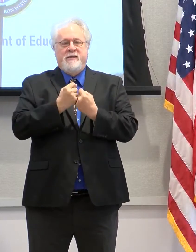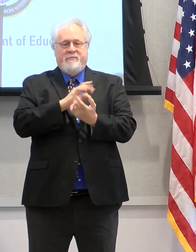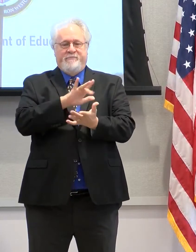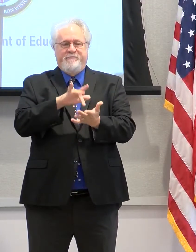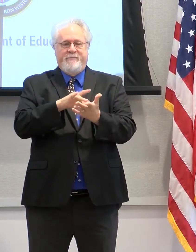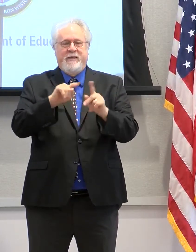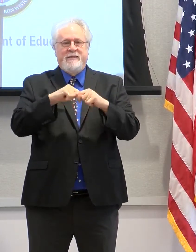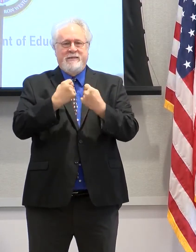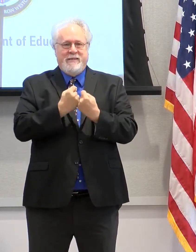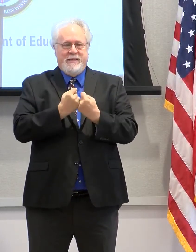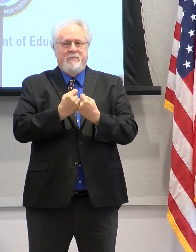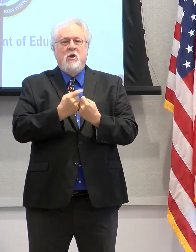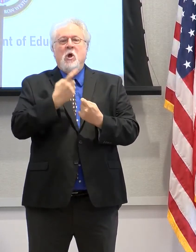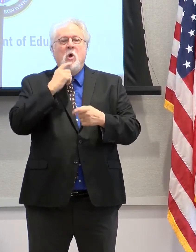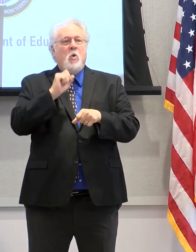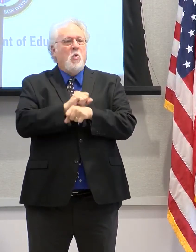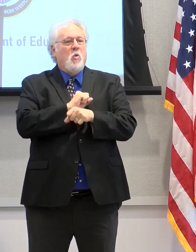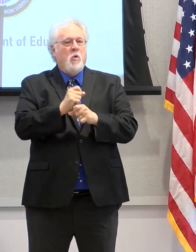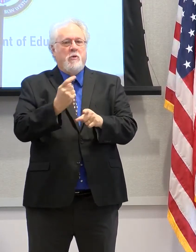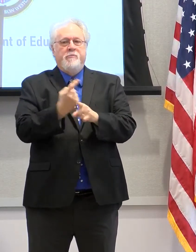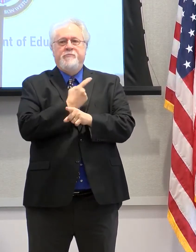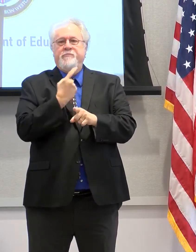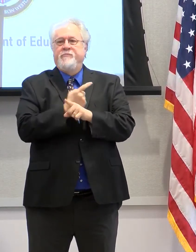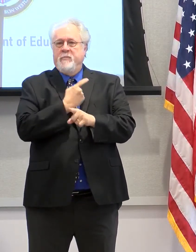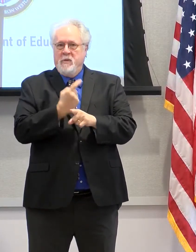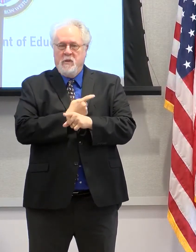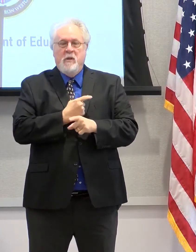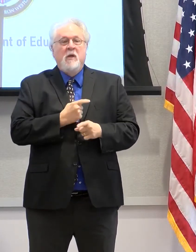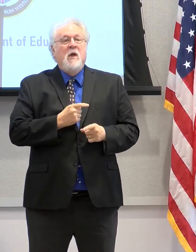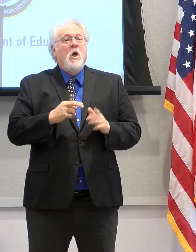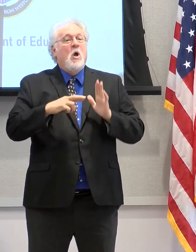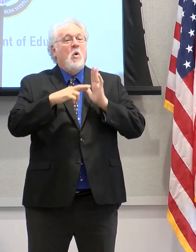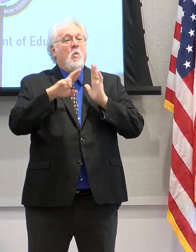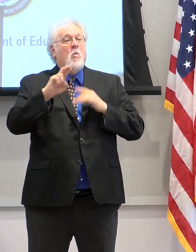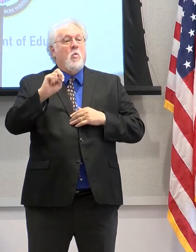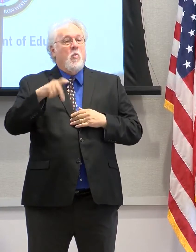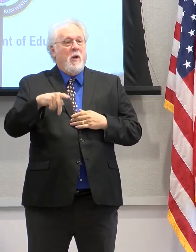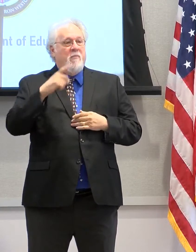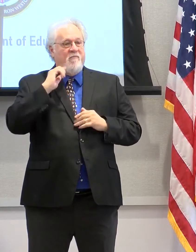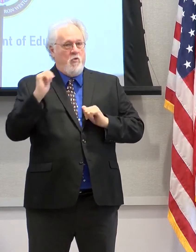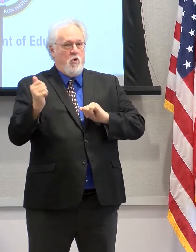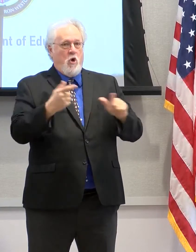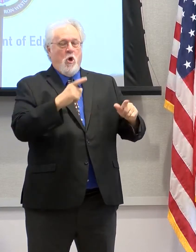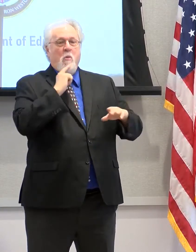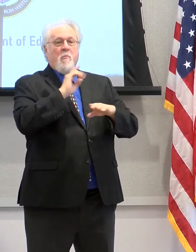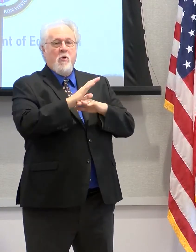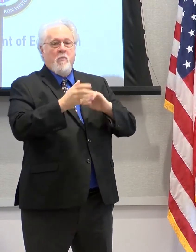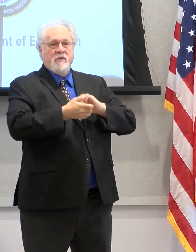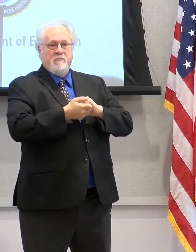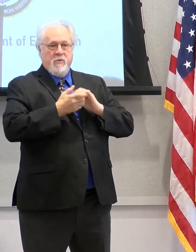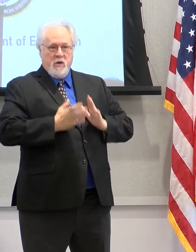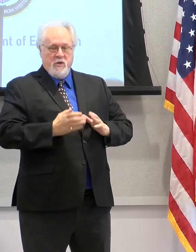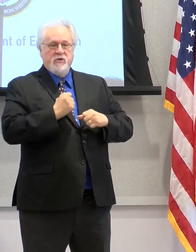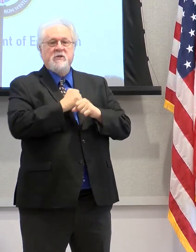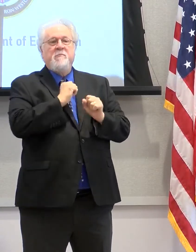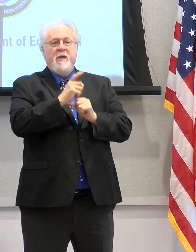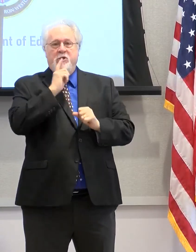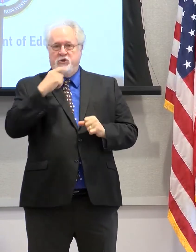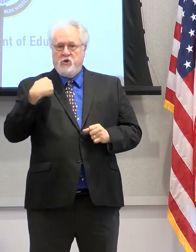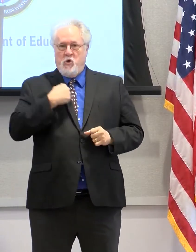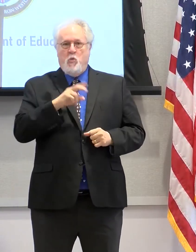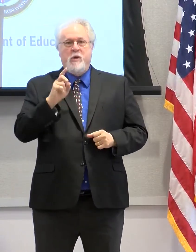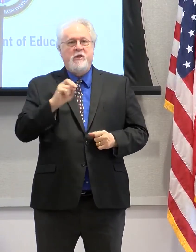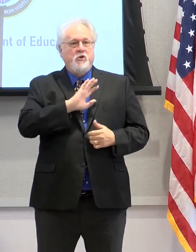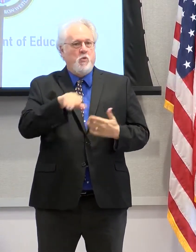of individuals who work on a regular basis as representatives of all of the promise partners to make sure that we're doing